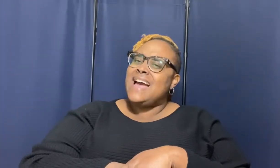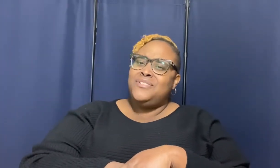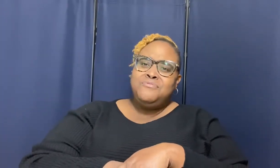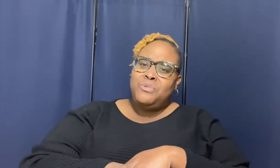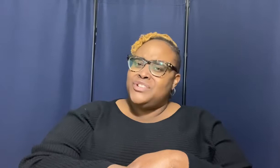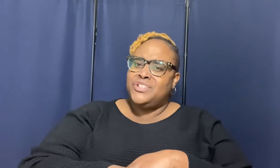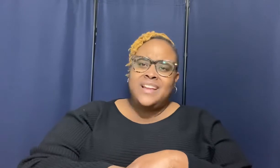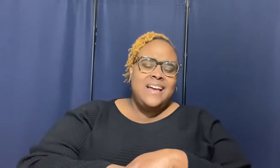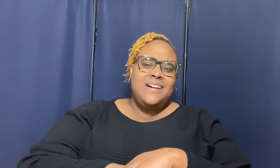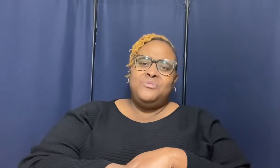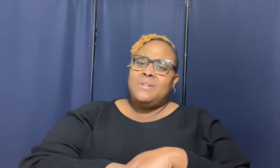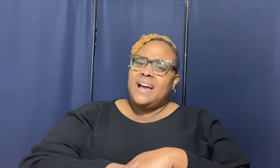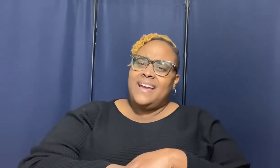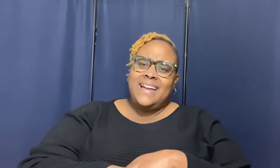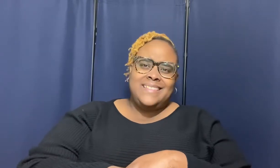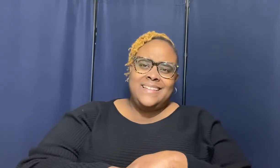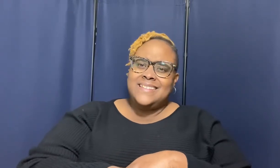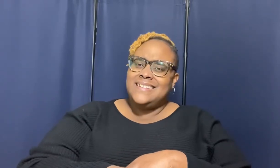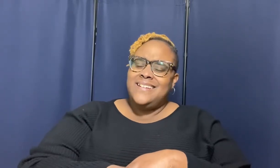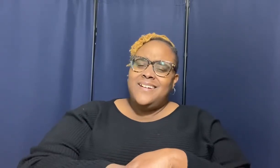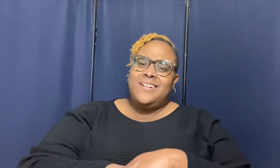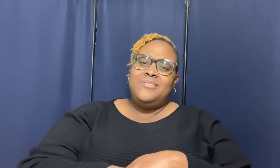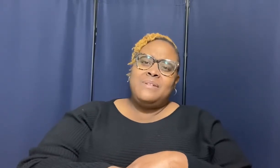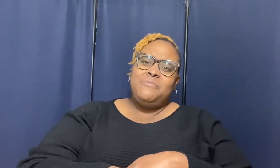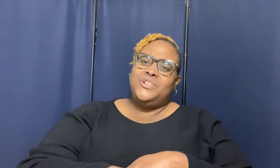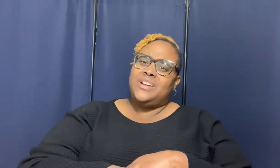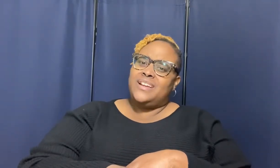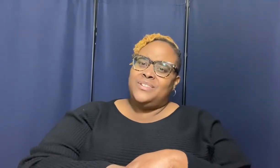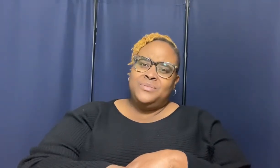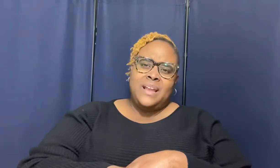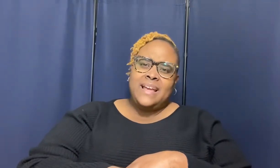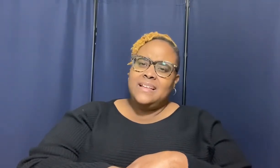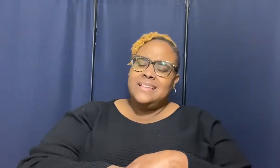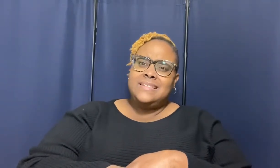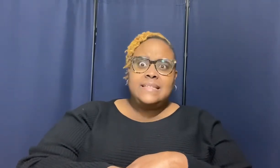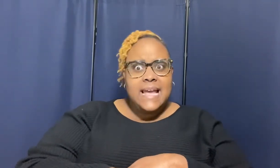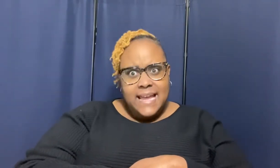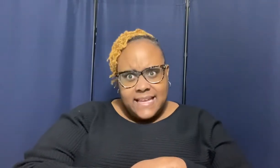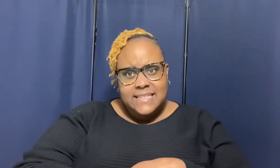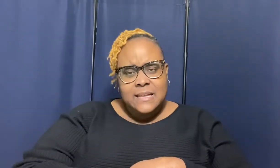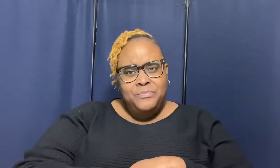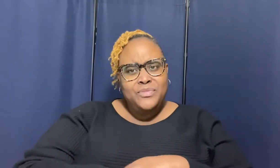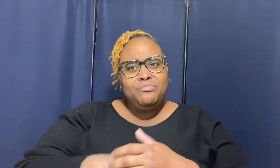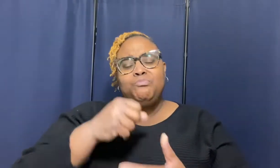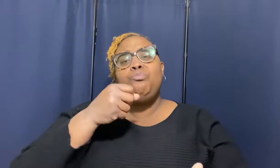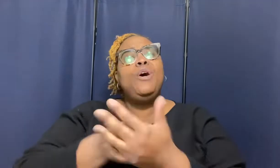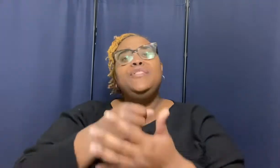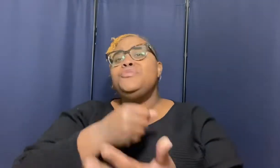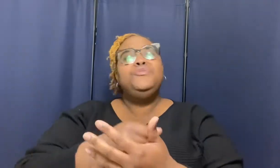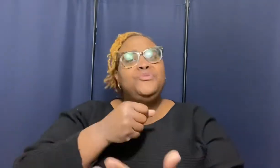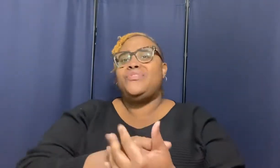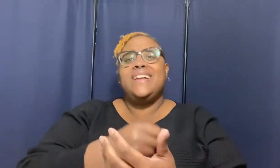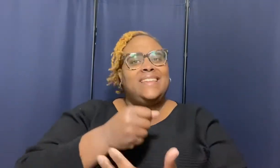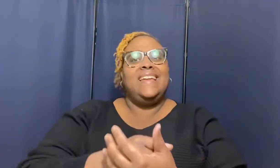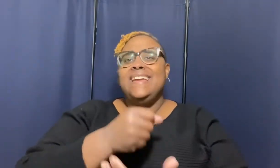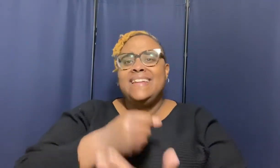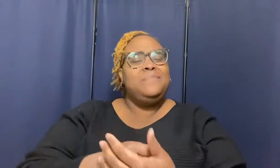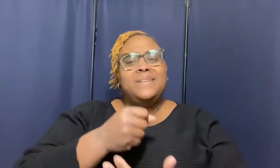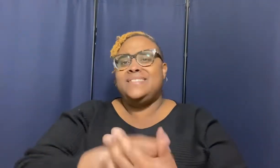you wishing oh i had this oh i wish i could do that sis what do you think the enemy's